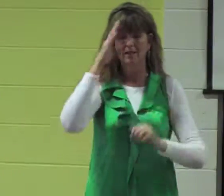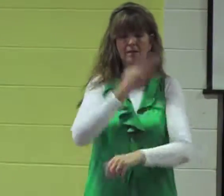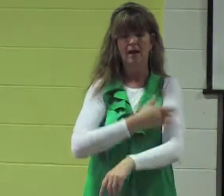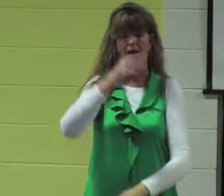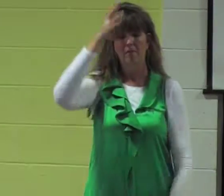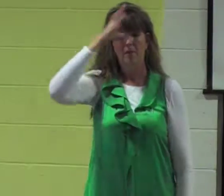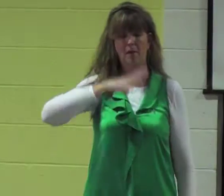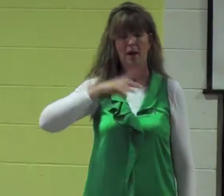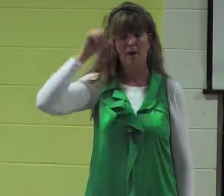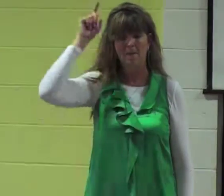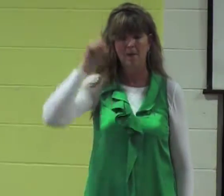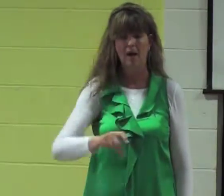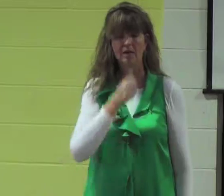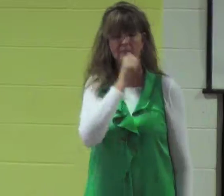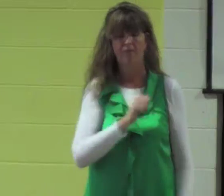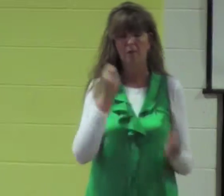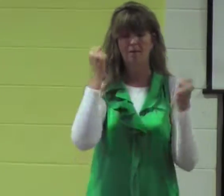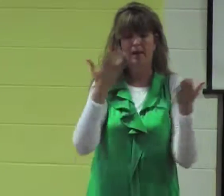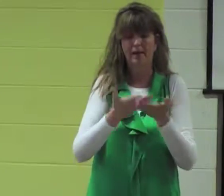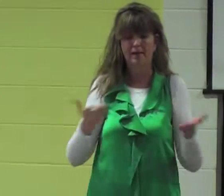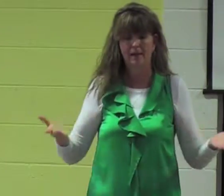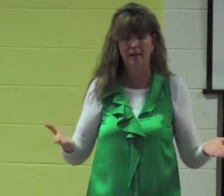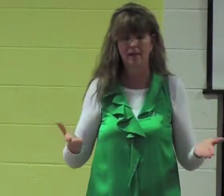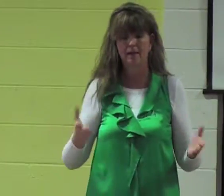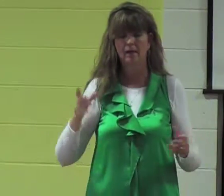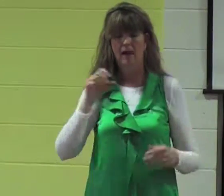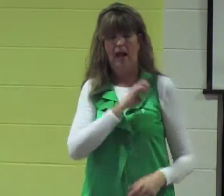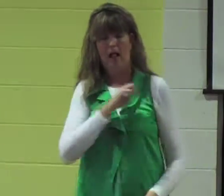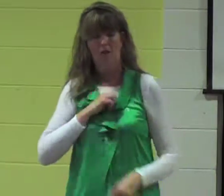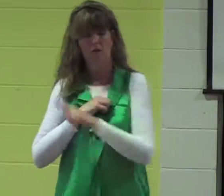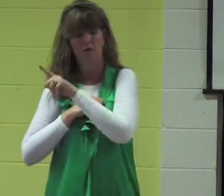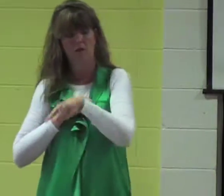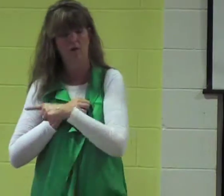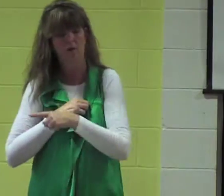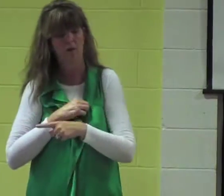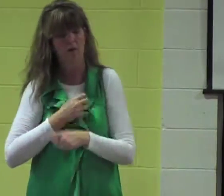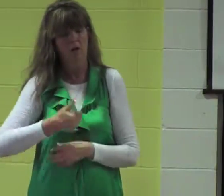Jesus says the son of man must suffer many things